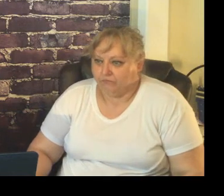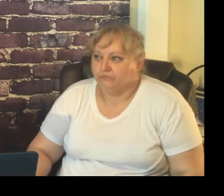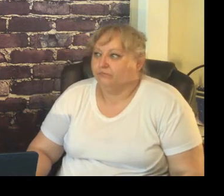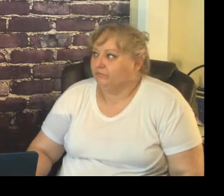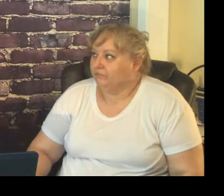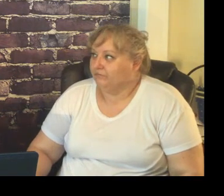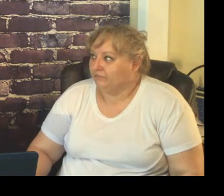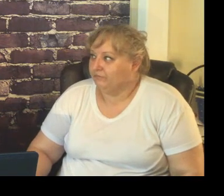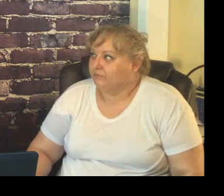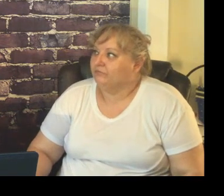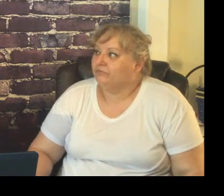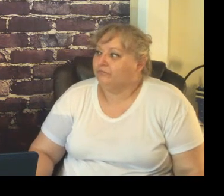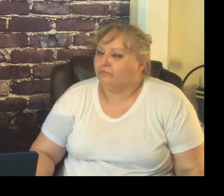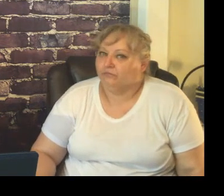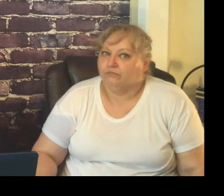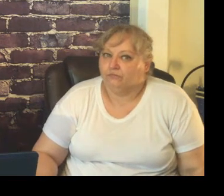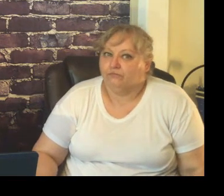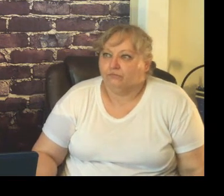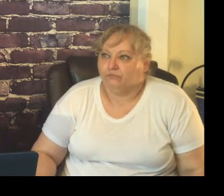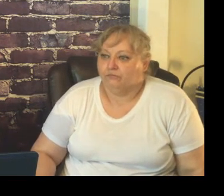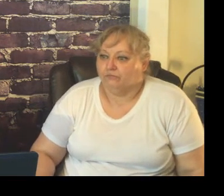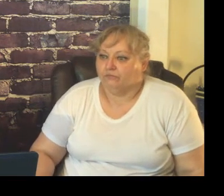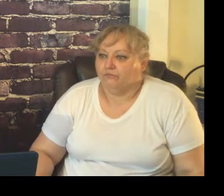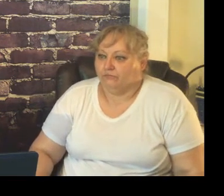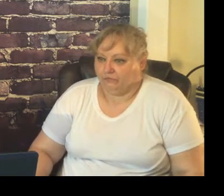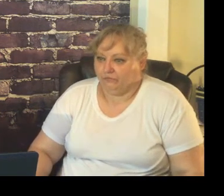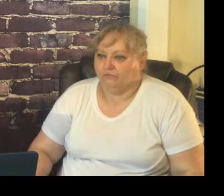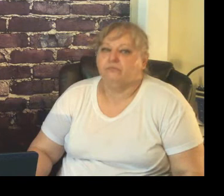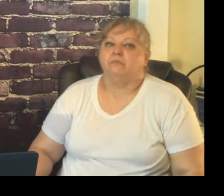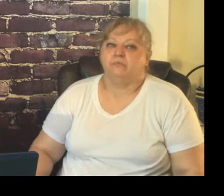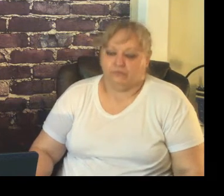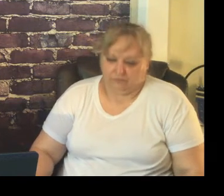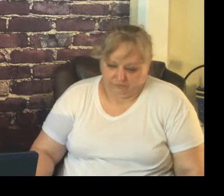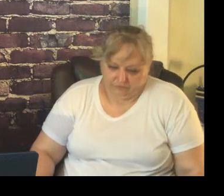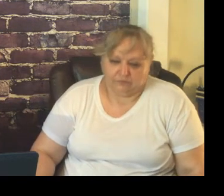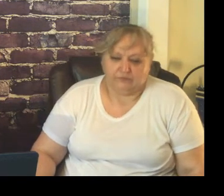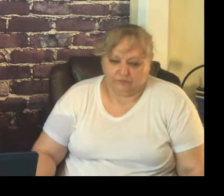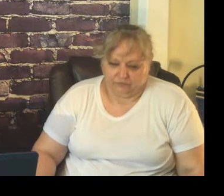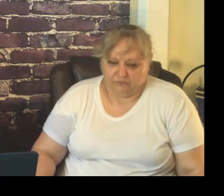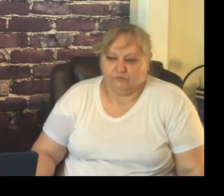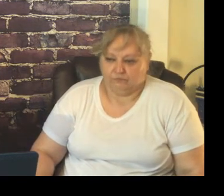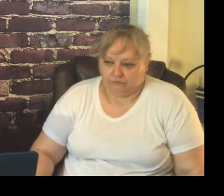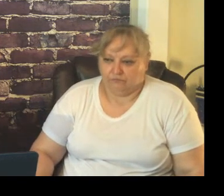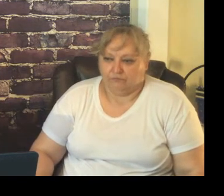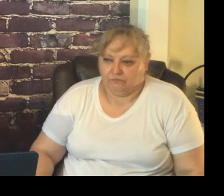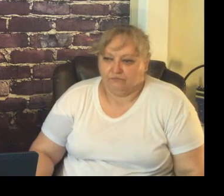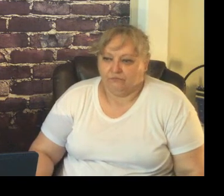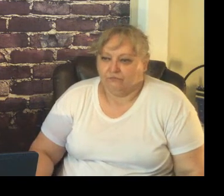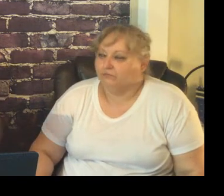in my classroom so you start thinking early about how you want your class to function now